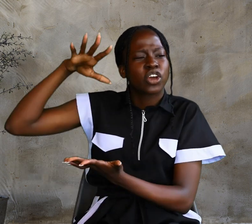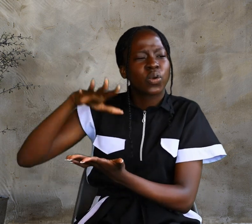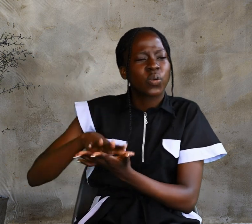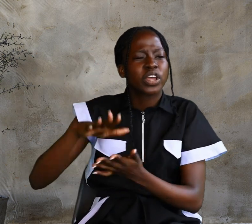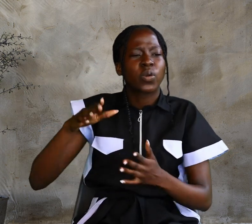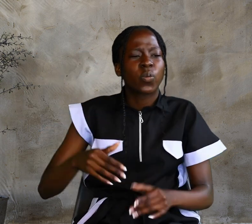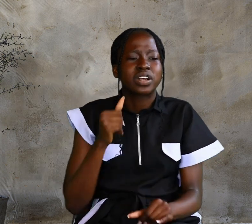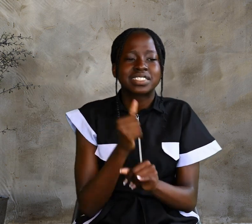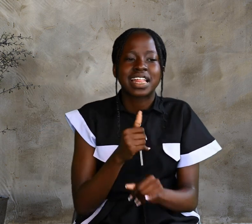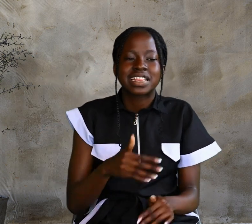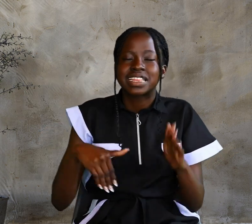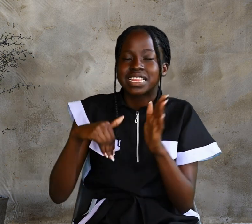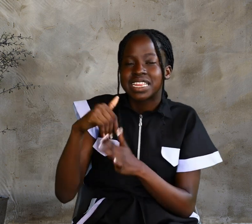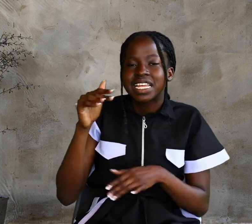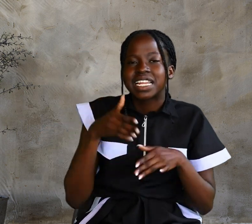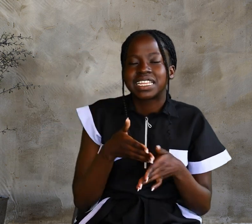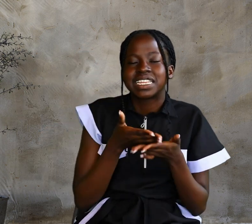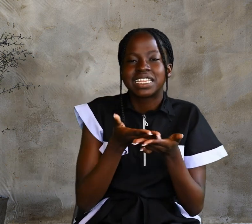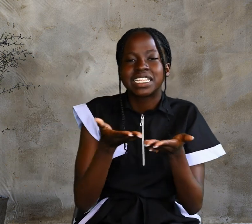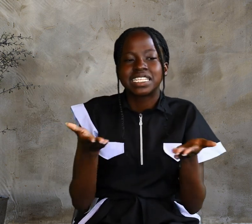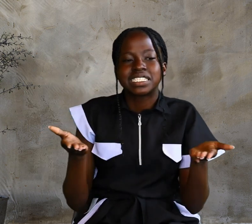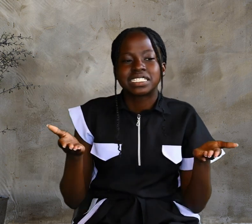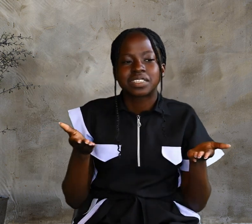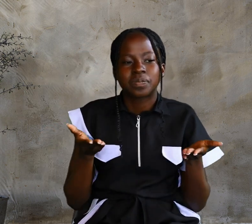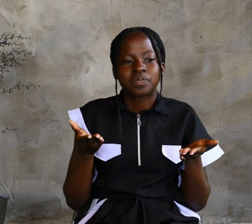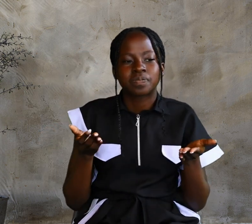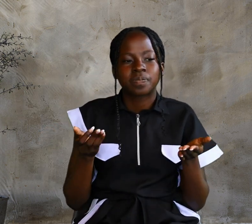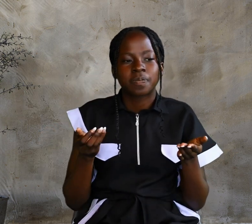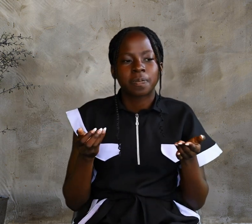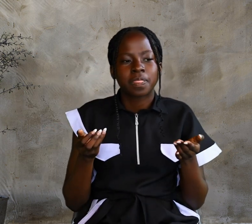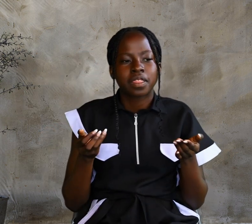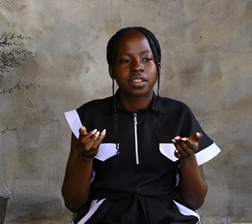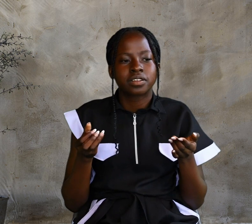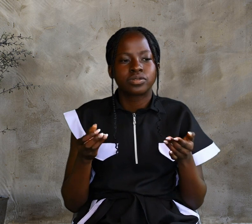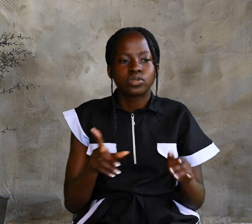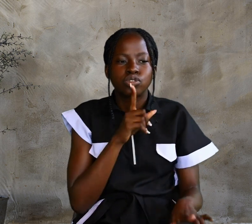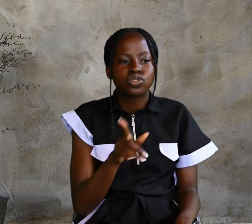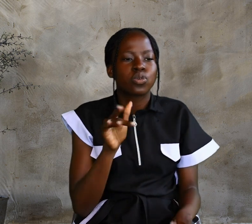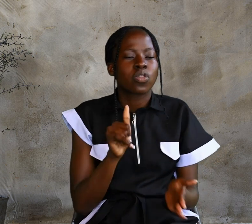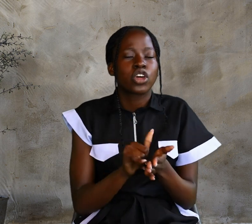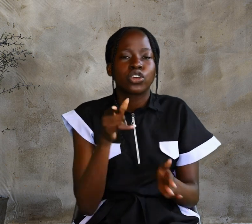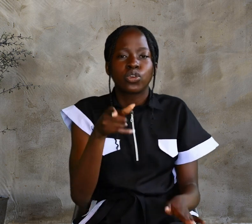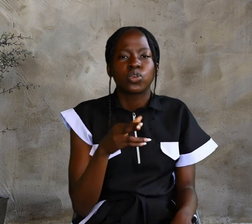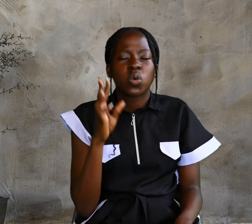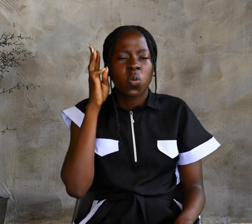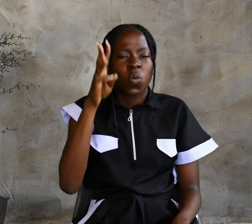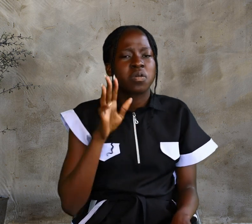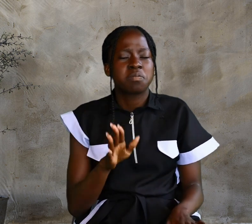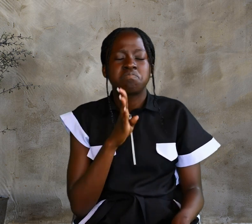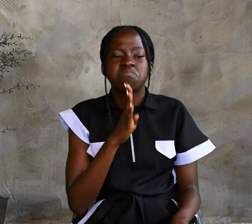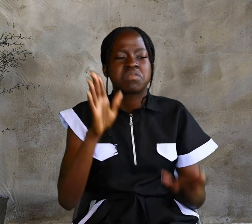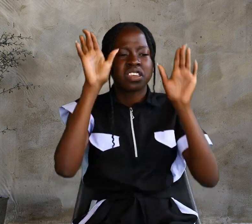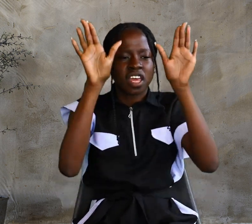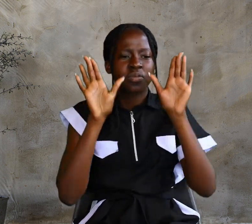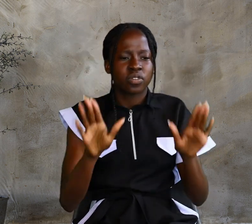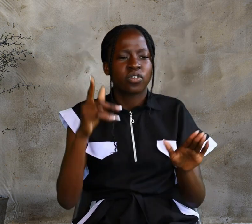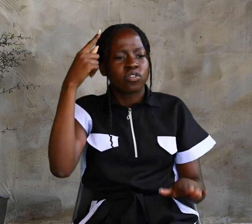greater works than these. So that you will be amazed, for just as the Father